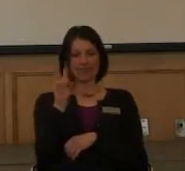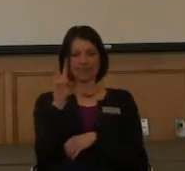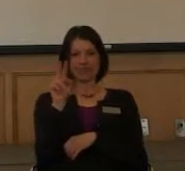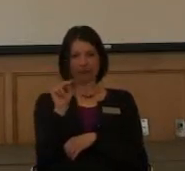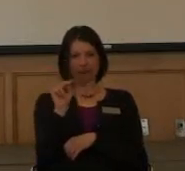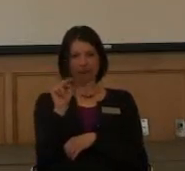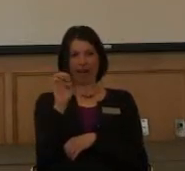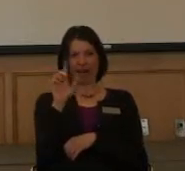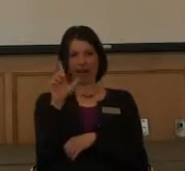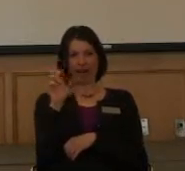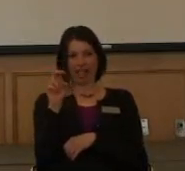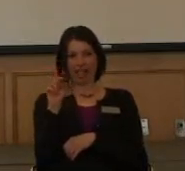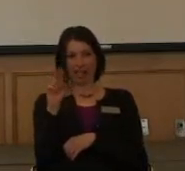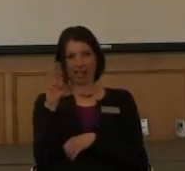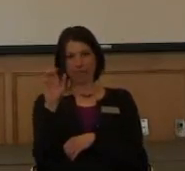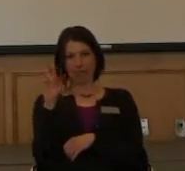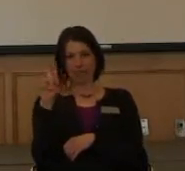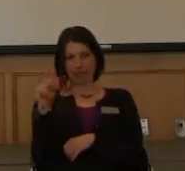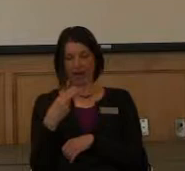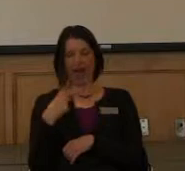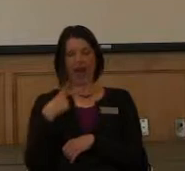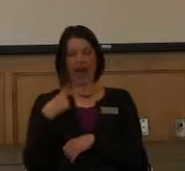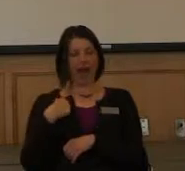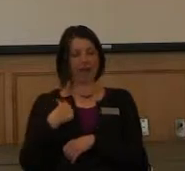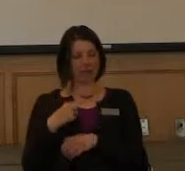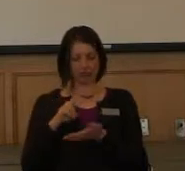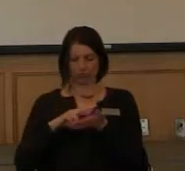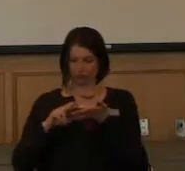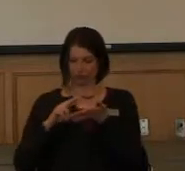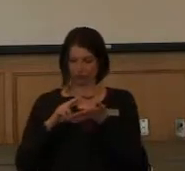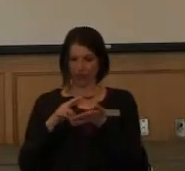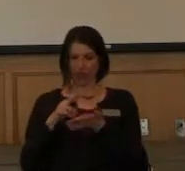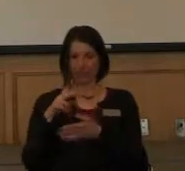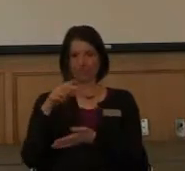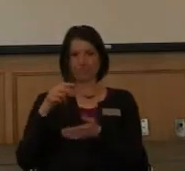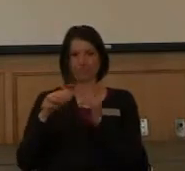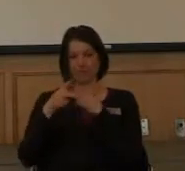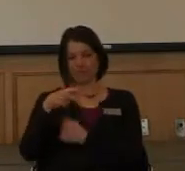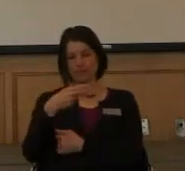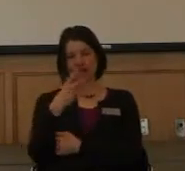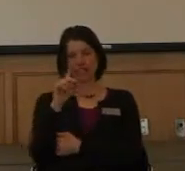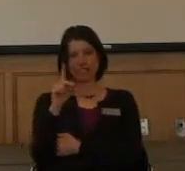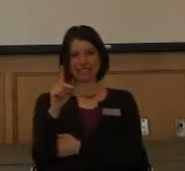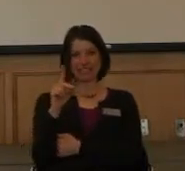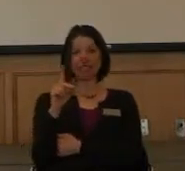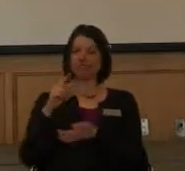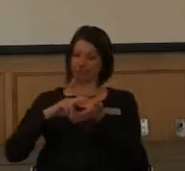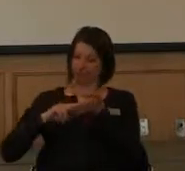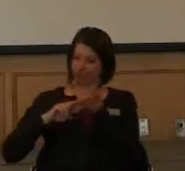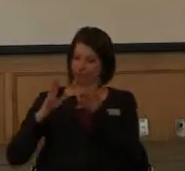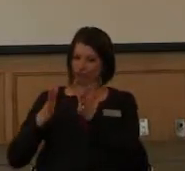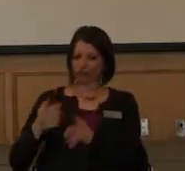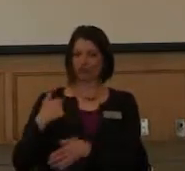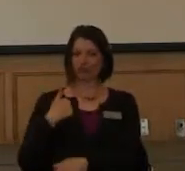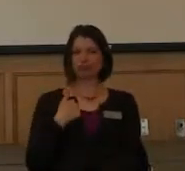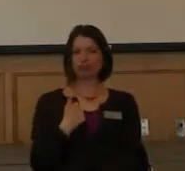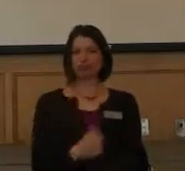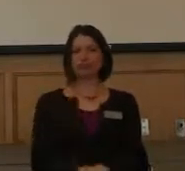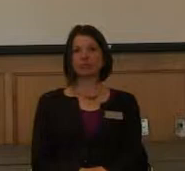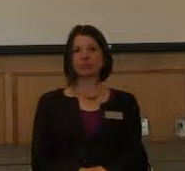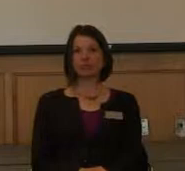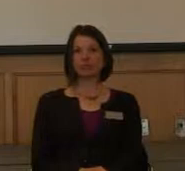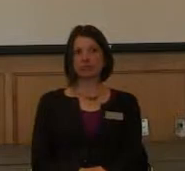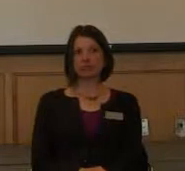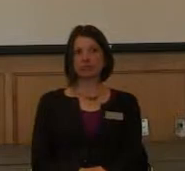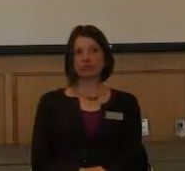a PhD candidate in conservation biology. My specific field is that I am interested in how